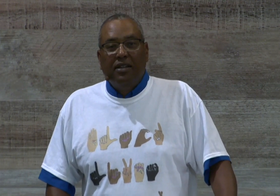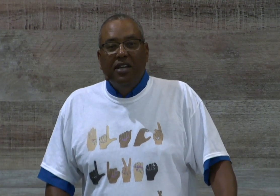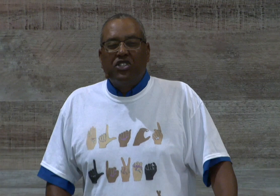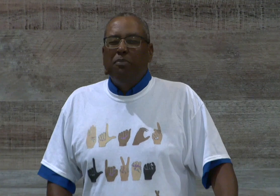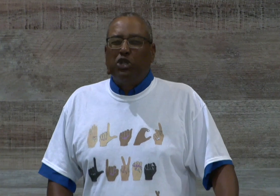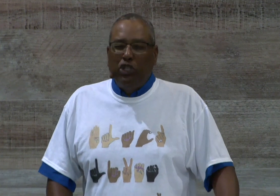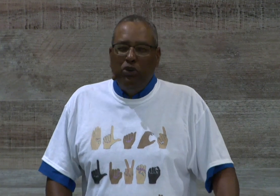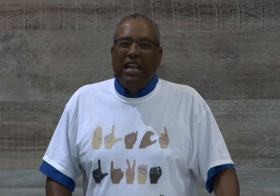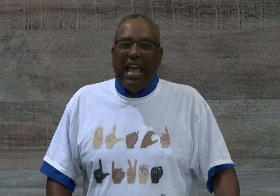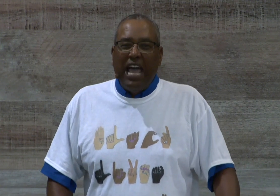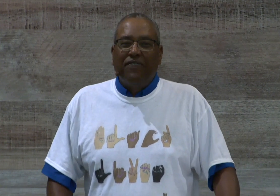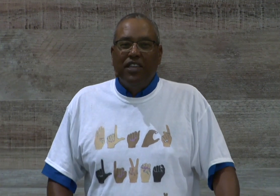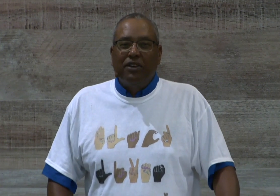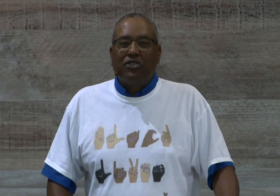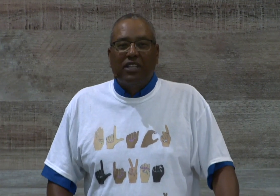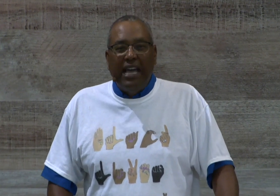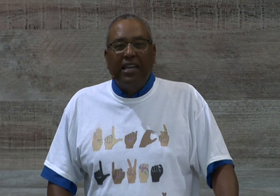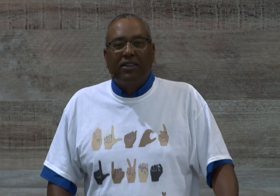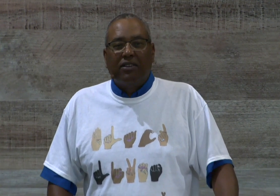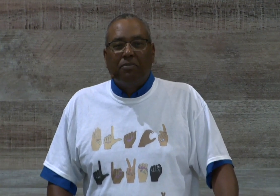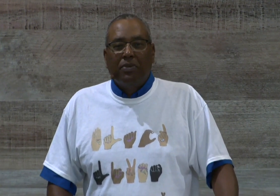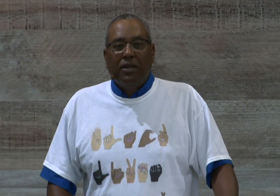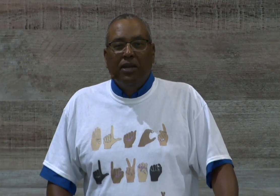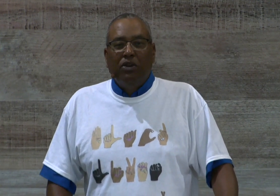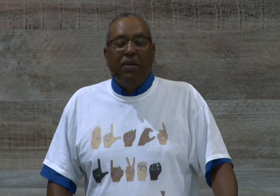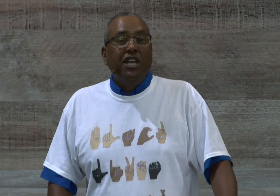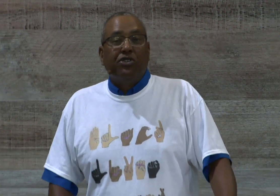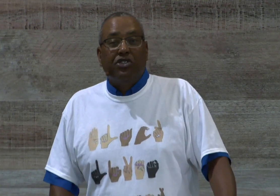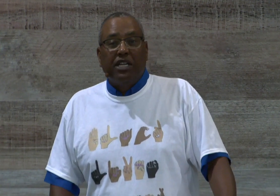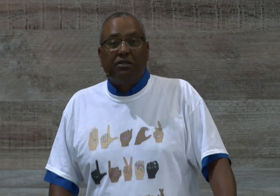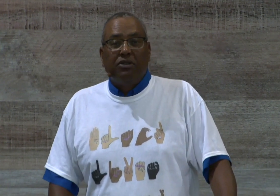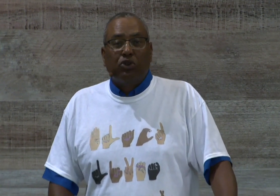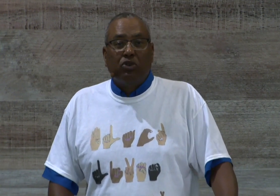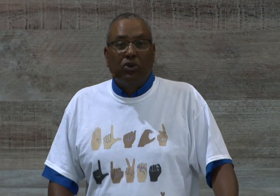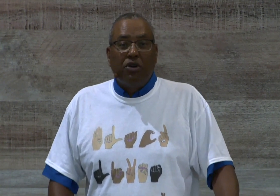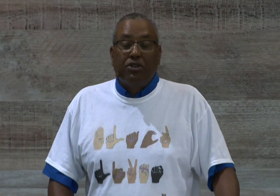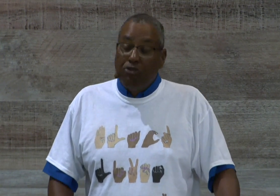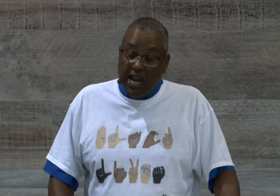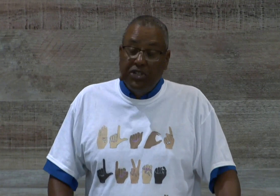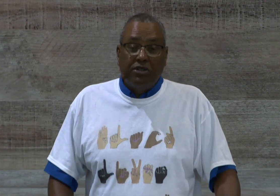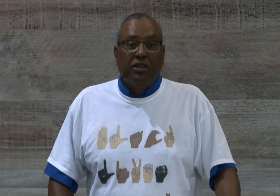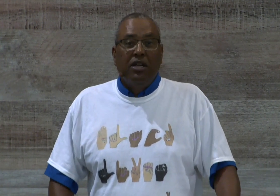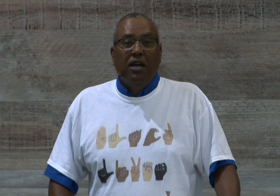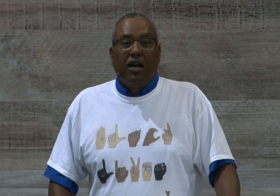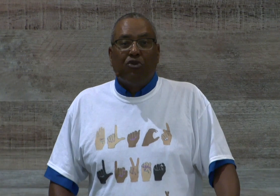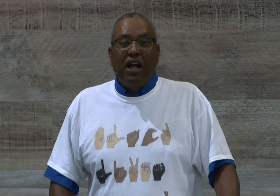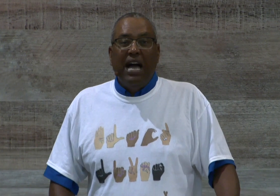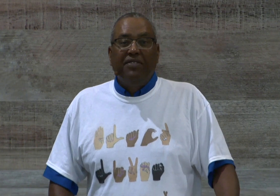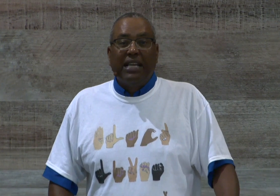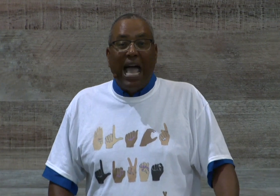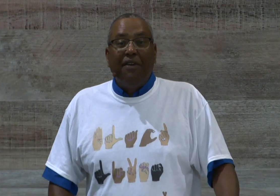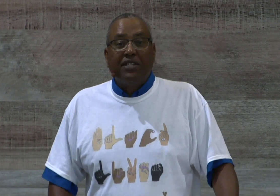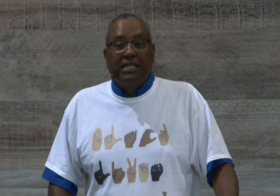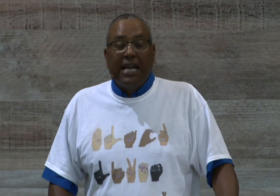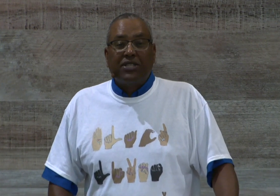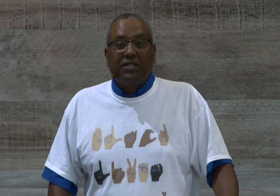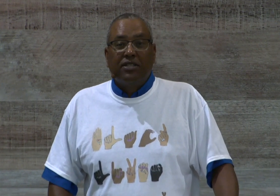Some two and a half years later, Major General Gordon Granger arrived in Galveston, Texas, to